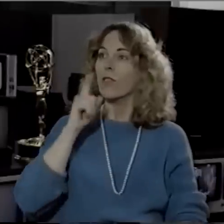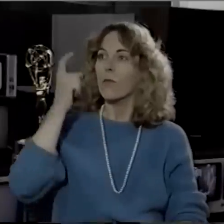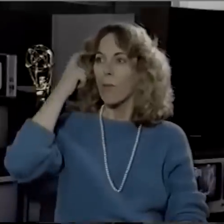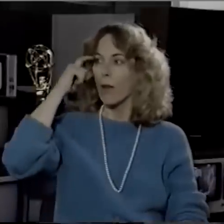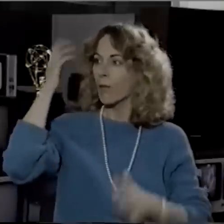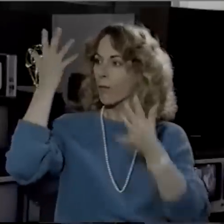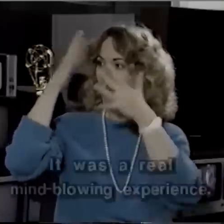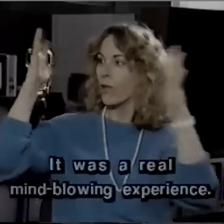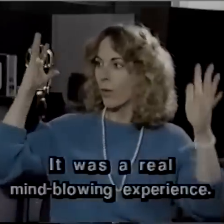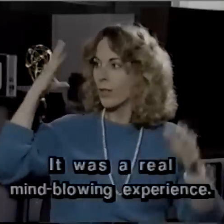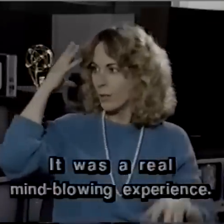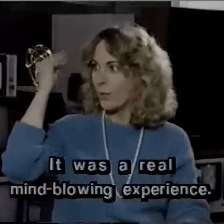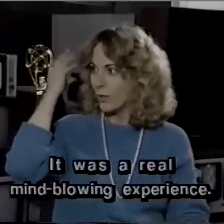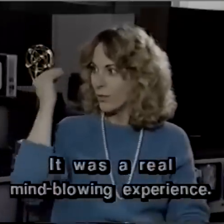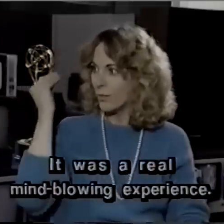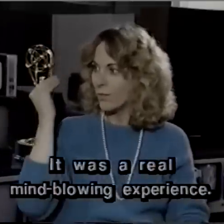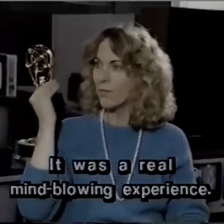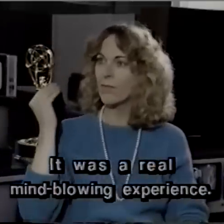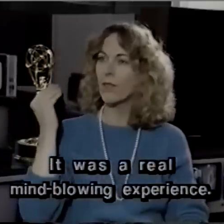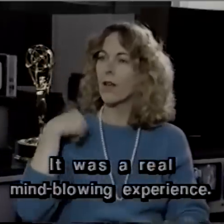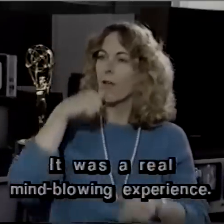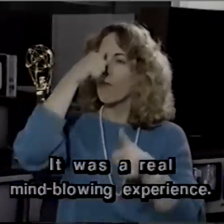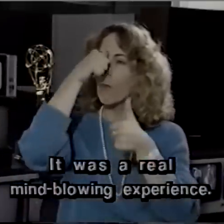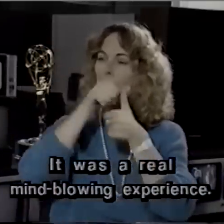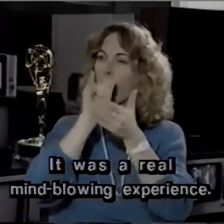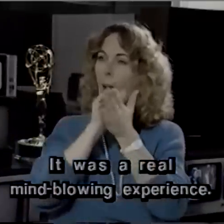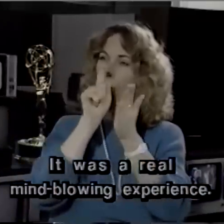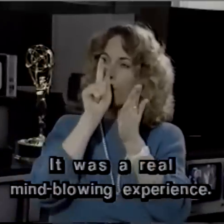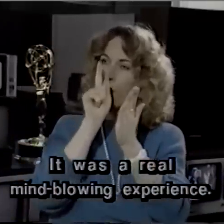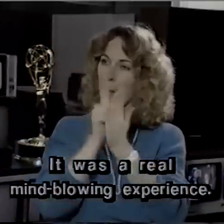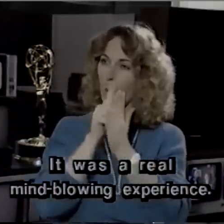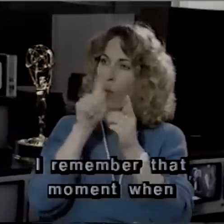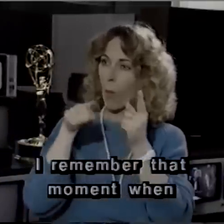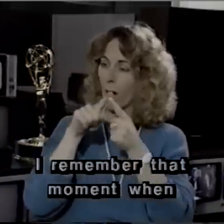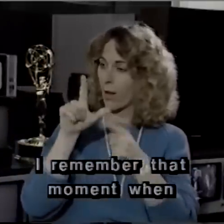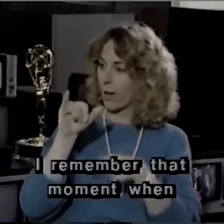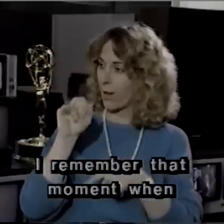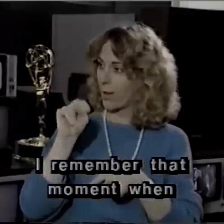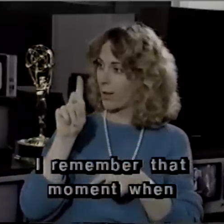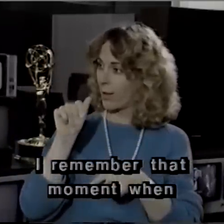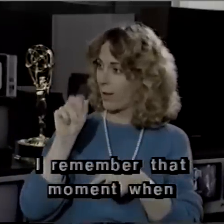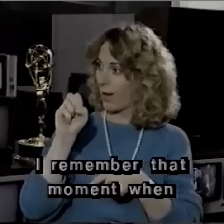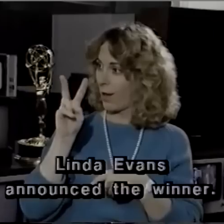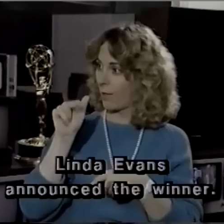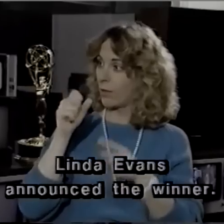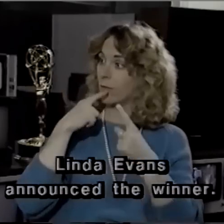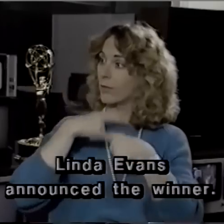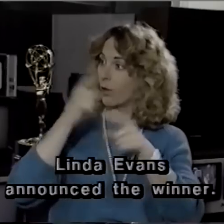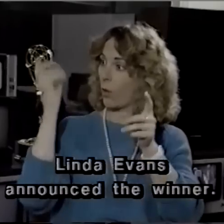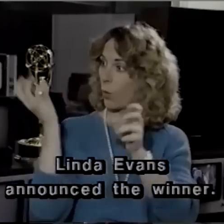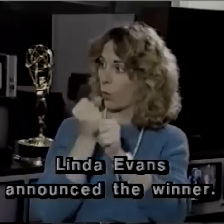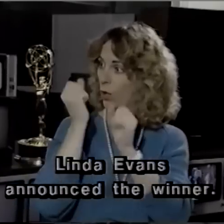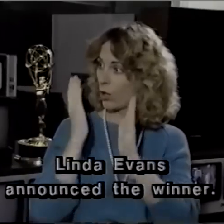It was a real mind-blowing experience. I remember that moment when Linda Evans announced the winner.